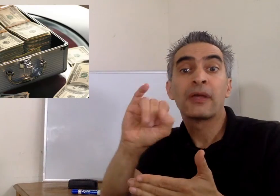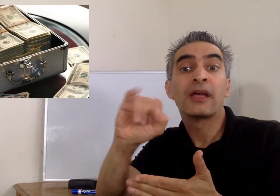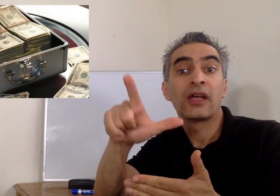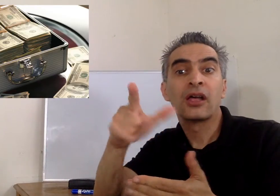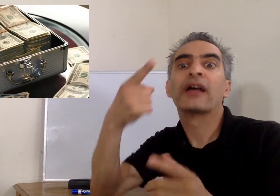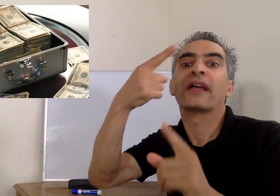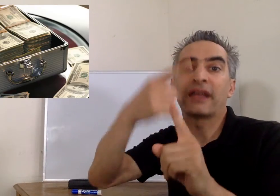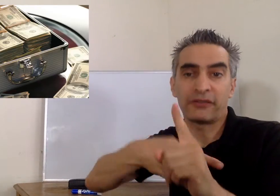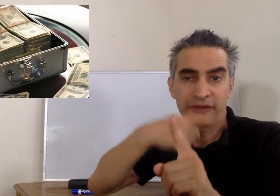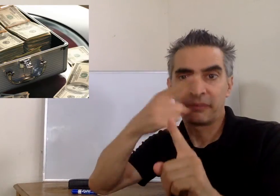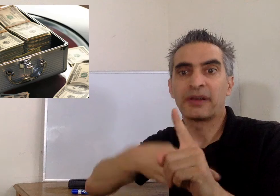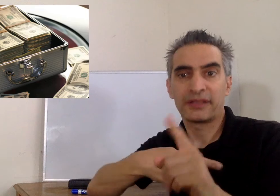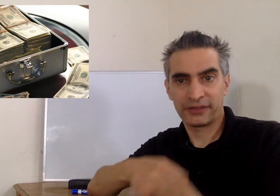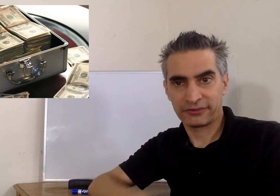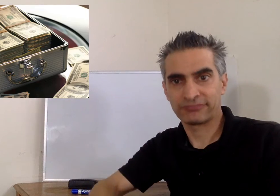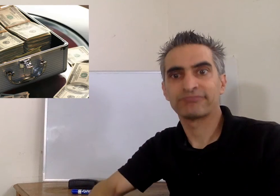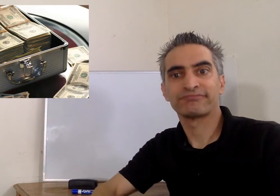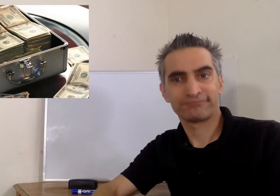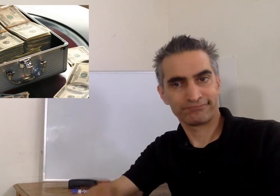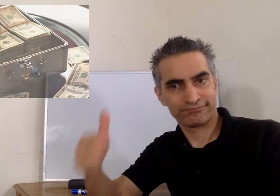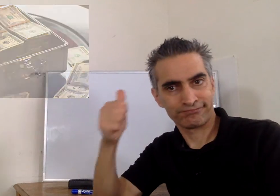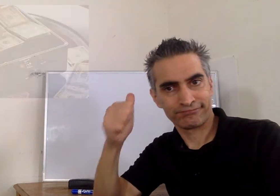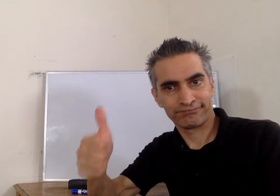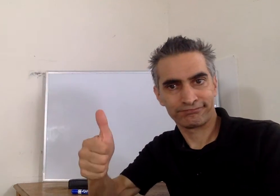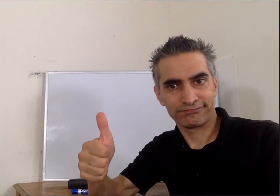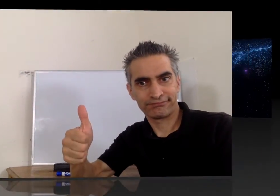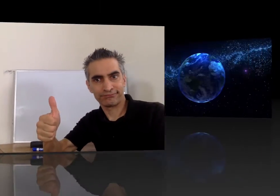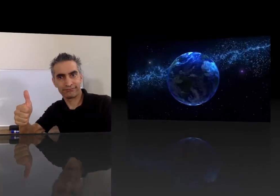every month. Good luck.